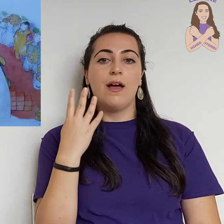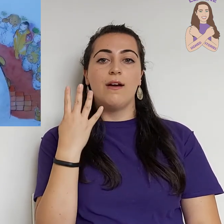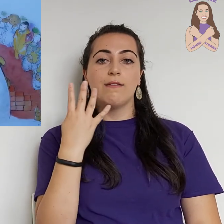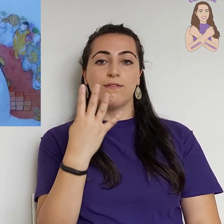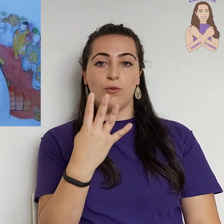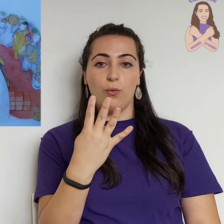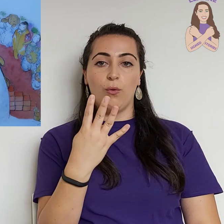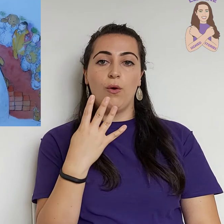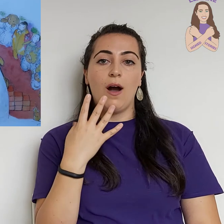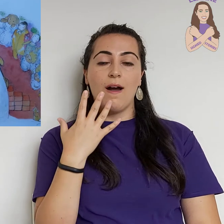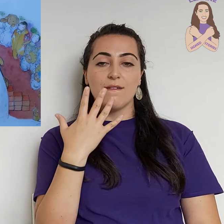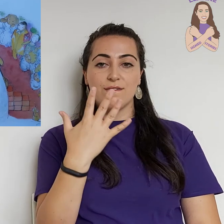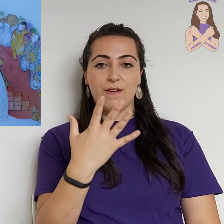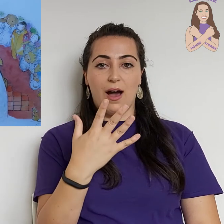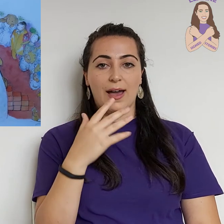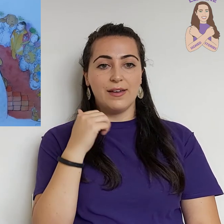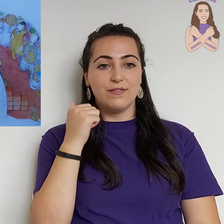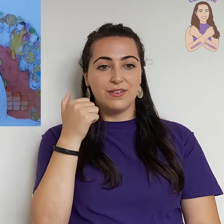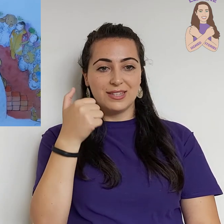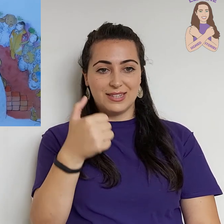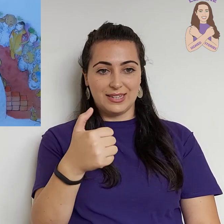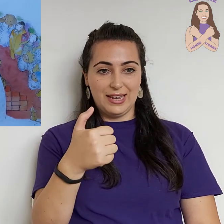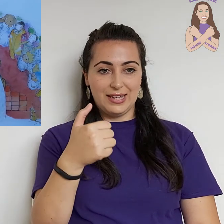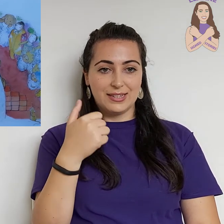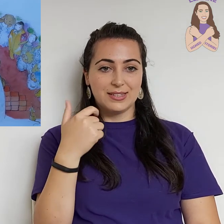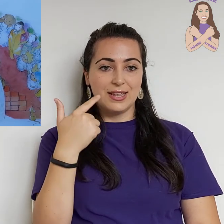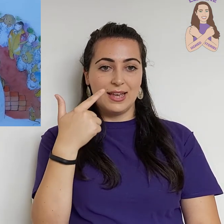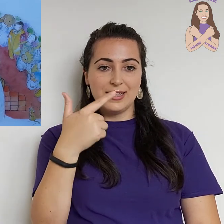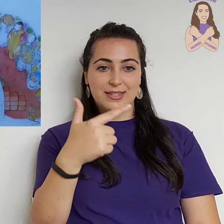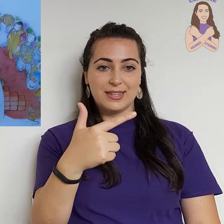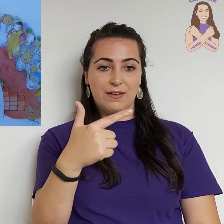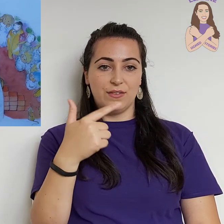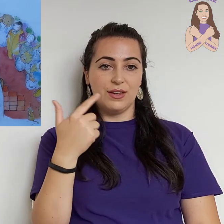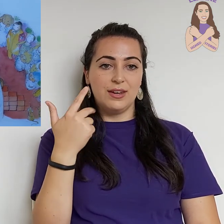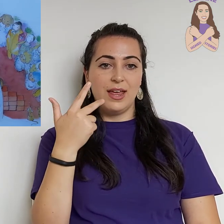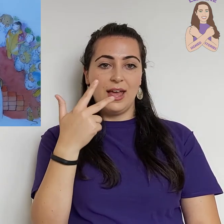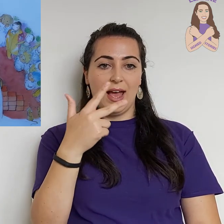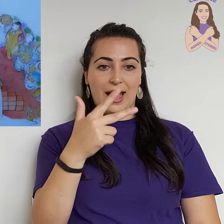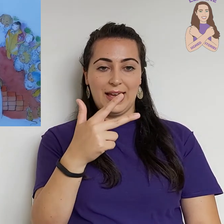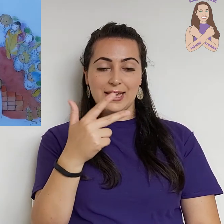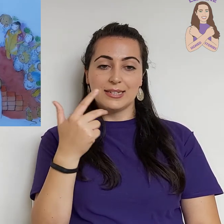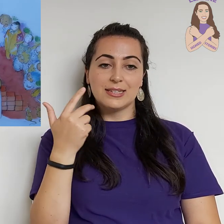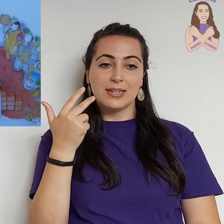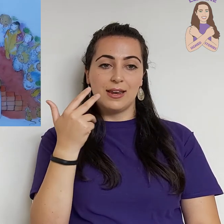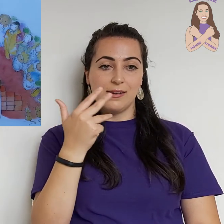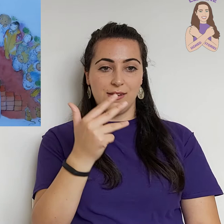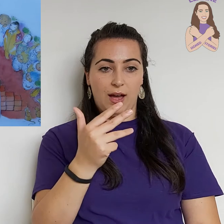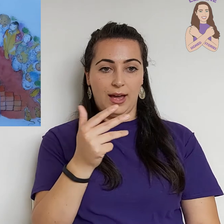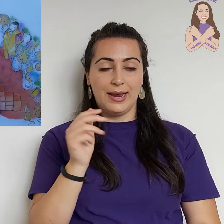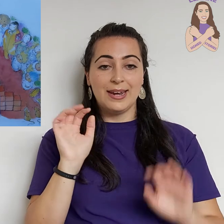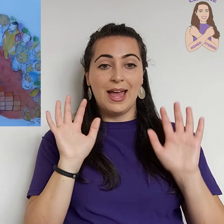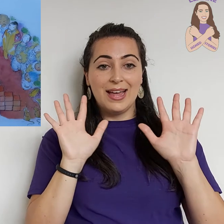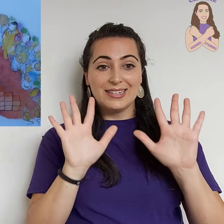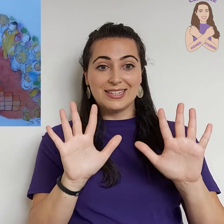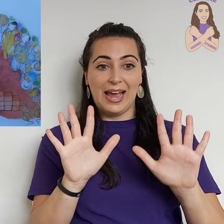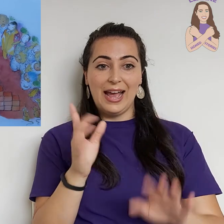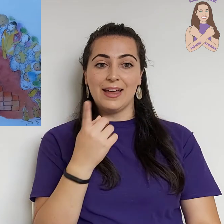four, five, six, seven, eight, nine, ten